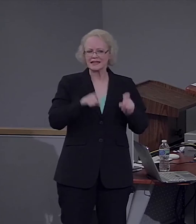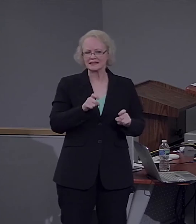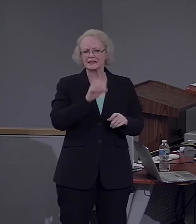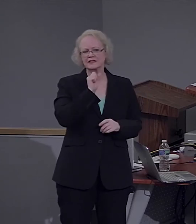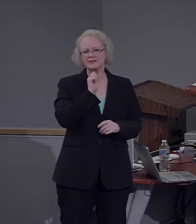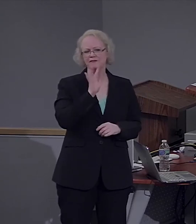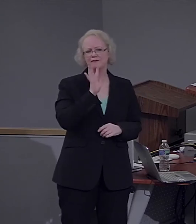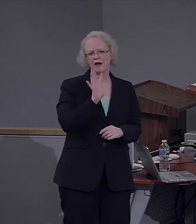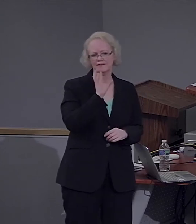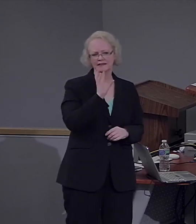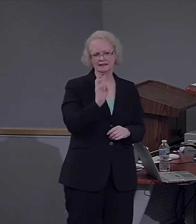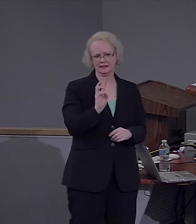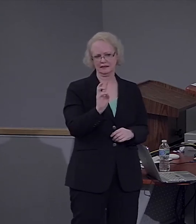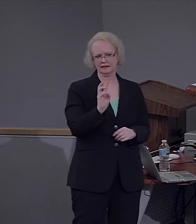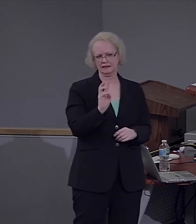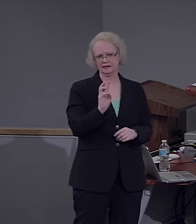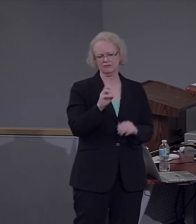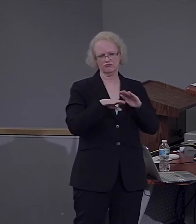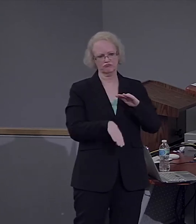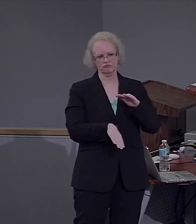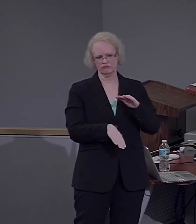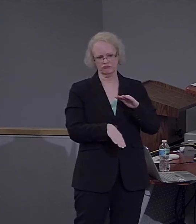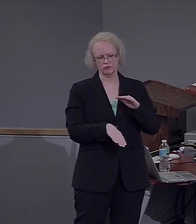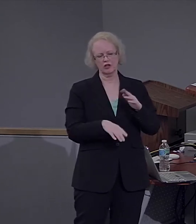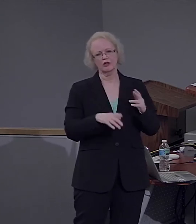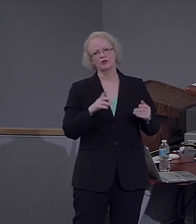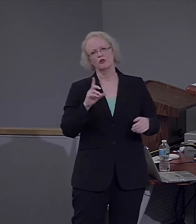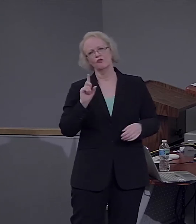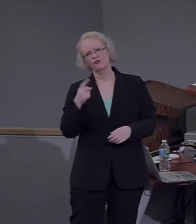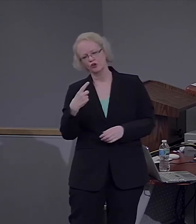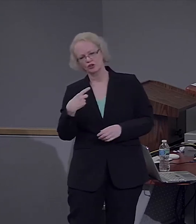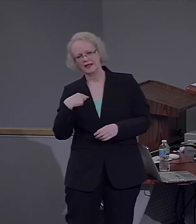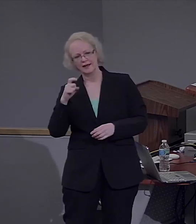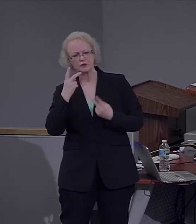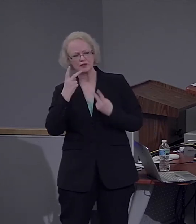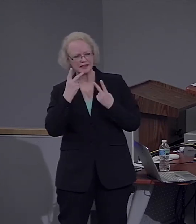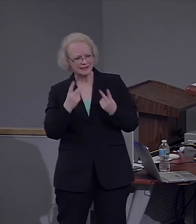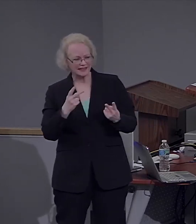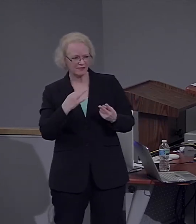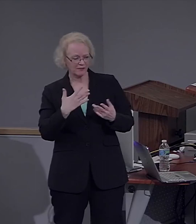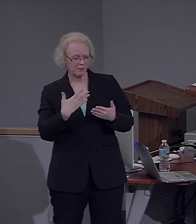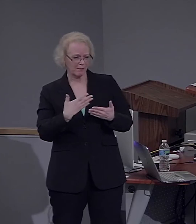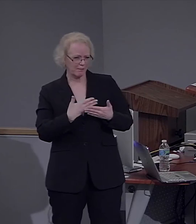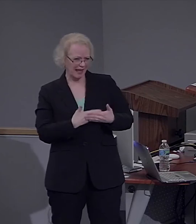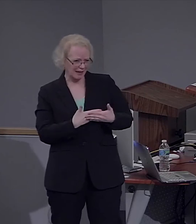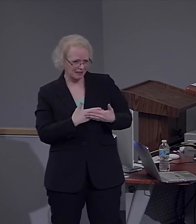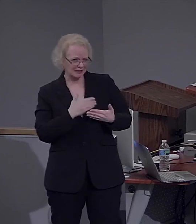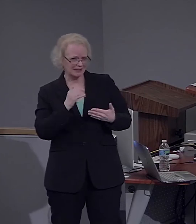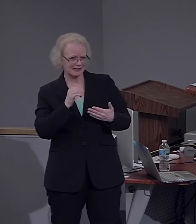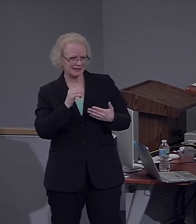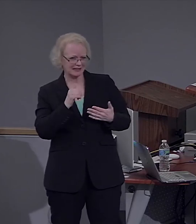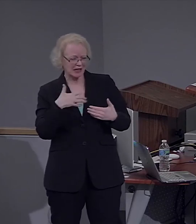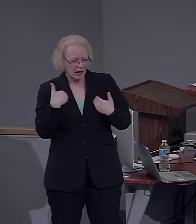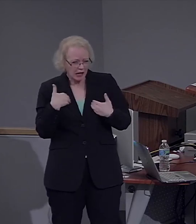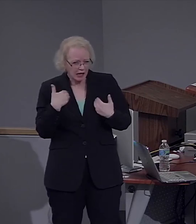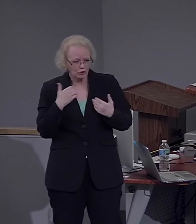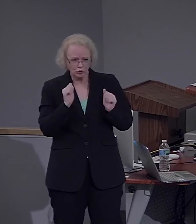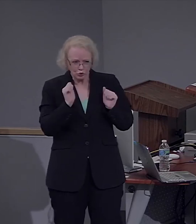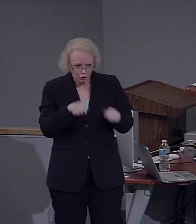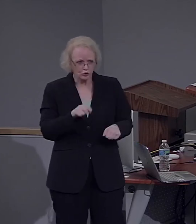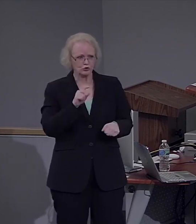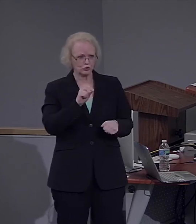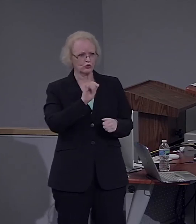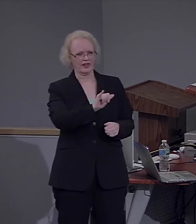six at the moment. So, first, we would have to see whether, you know, babies at an earlier age would be able to do the